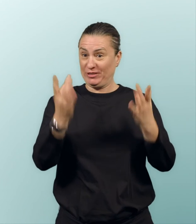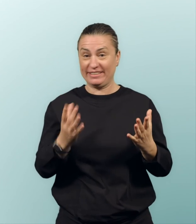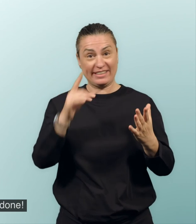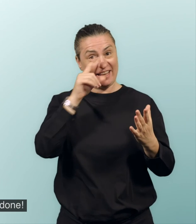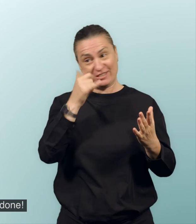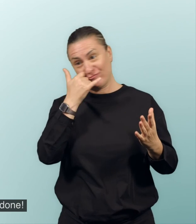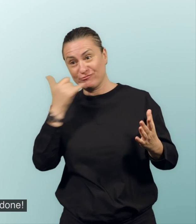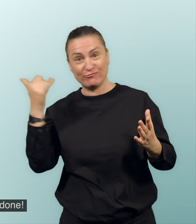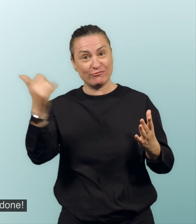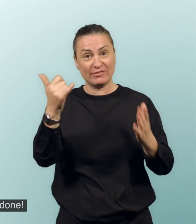You're done.